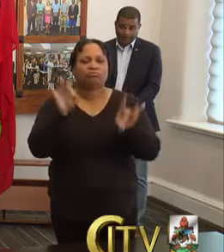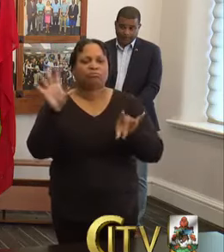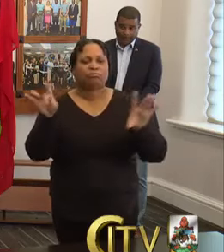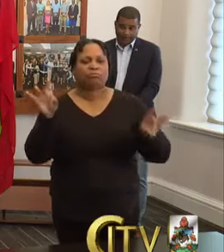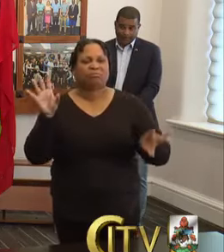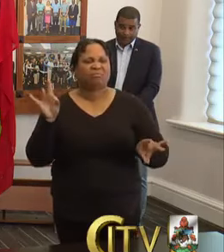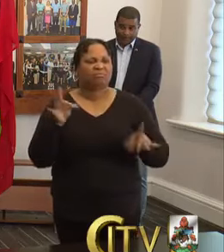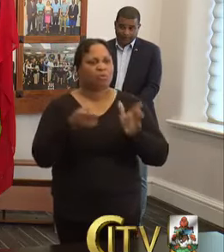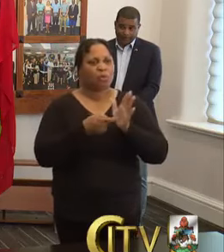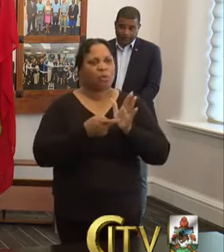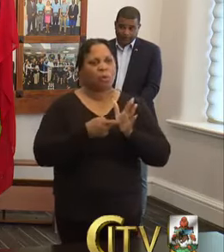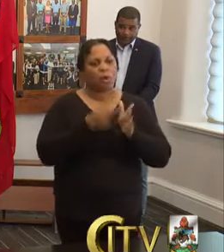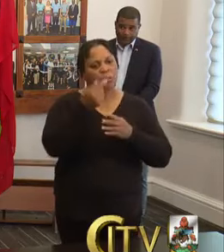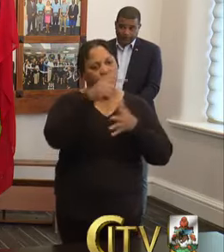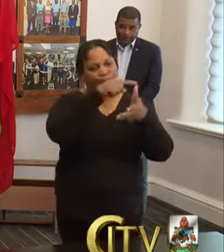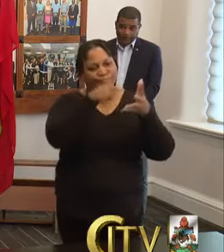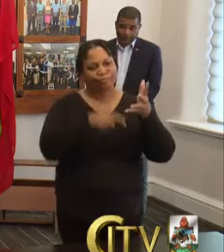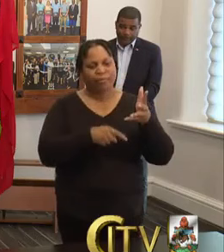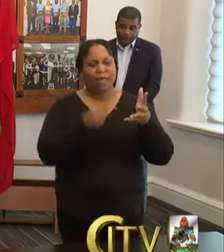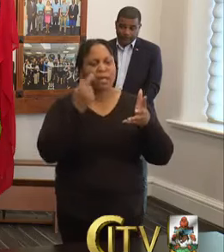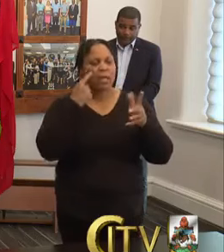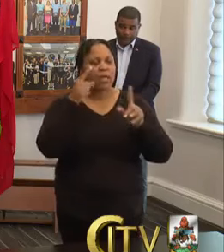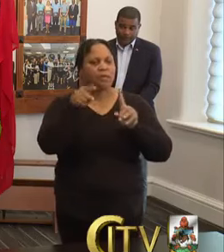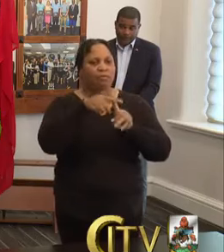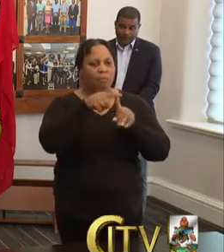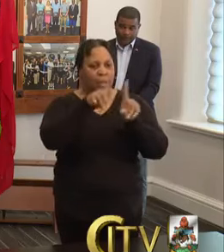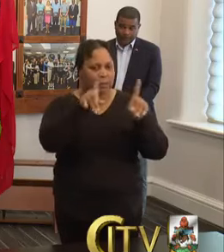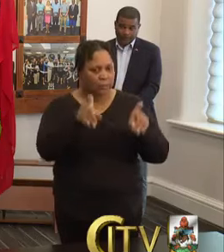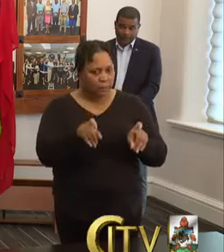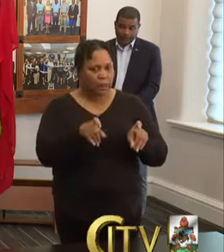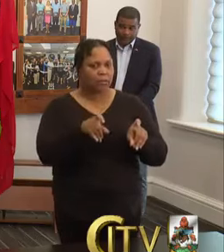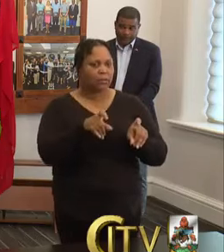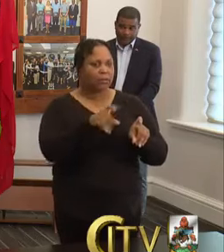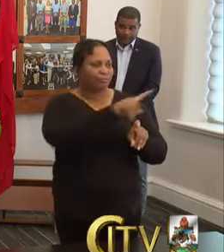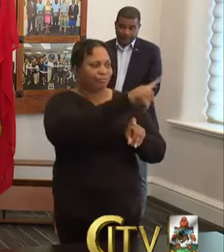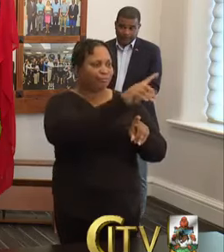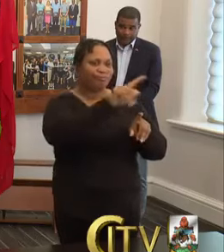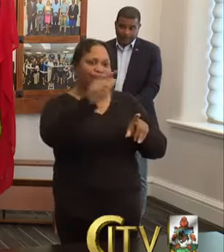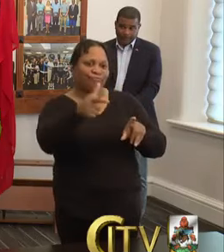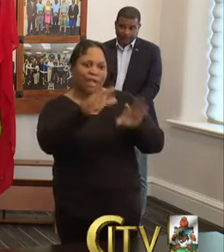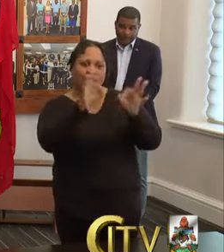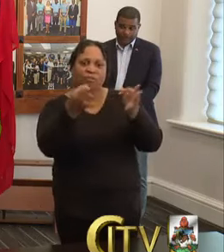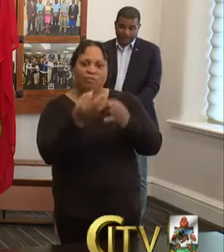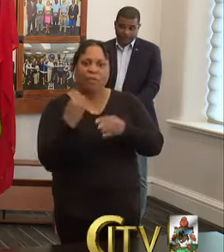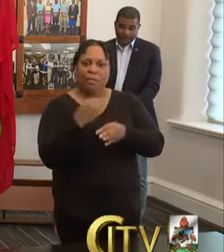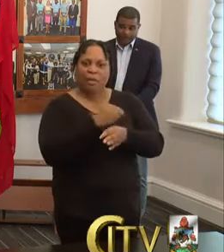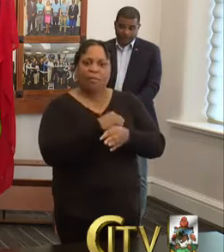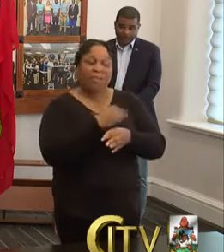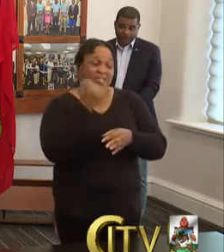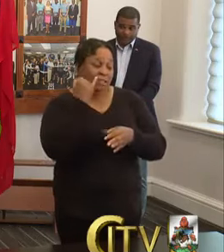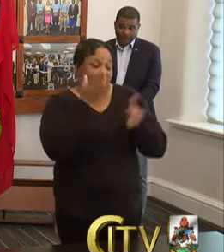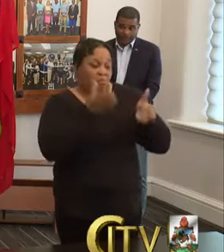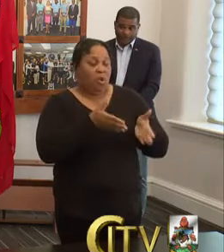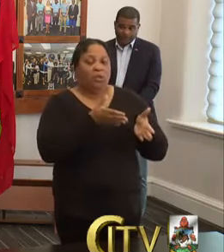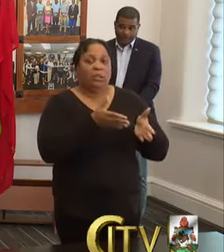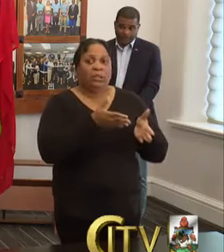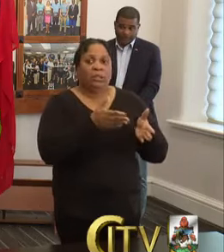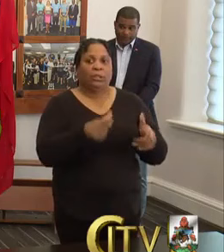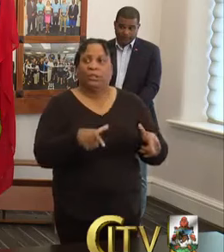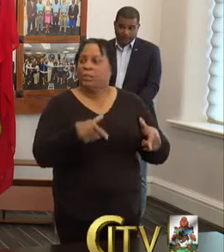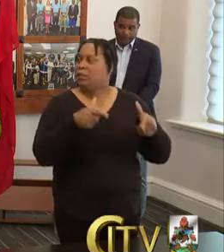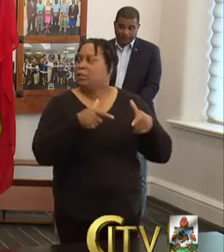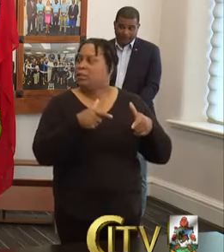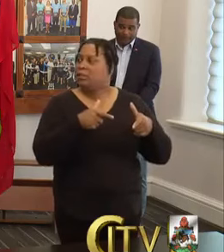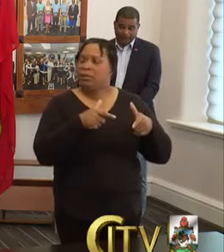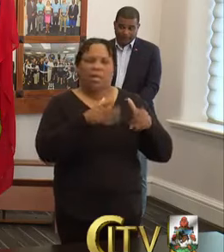a number of things. First and foremost, if a person tests positive, we test their family members. If a person lives within a house, if their